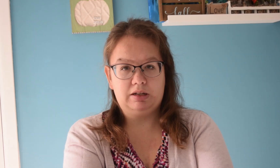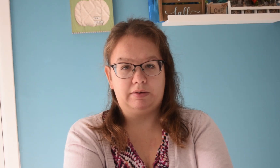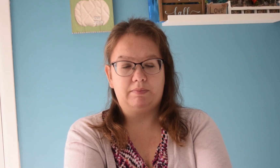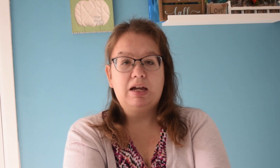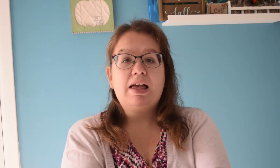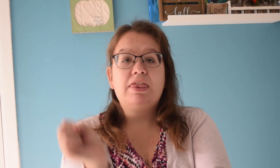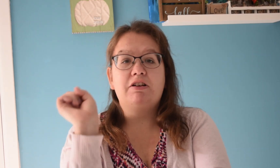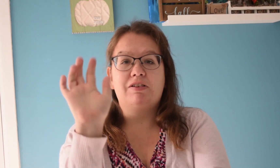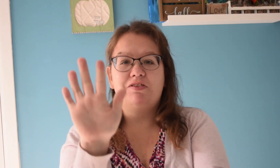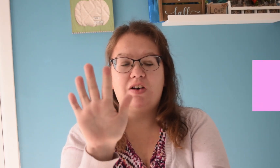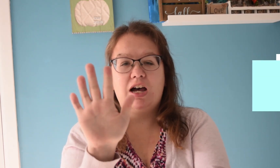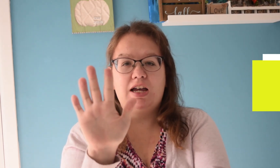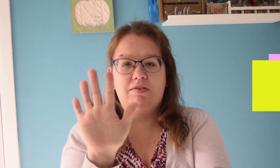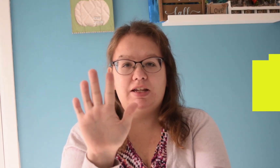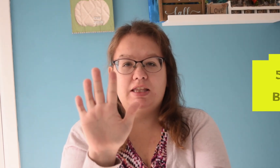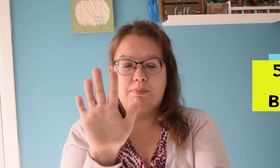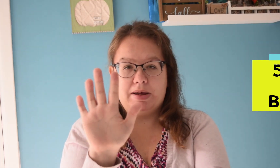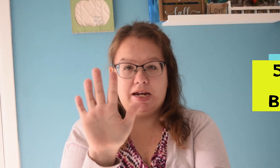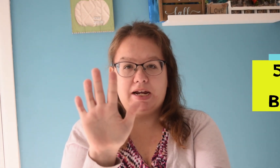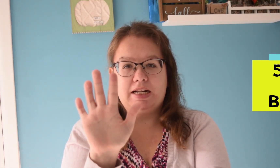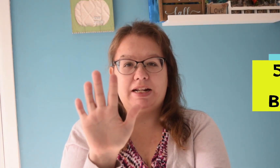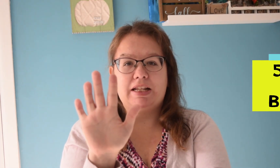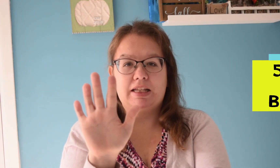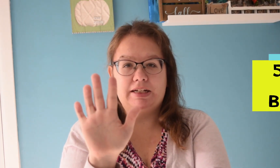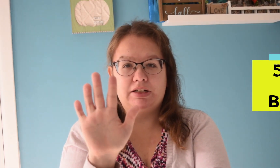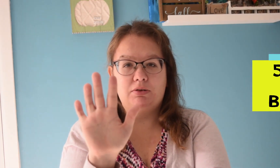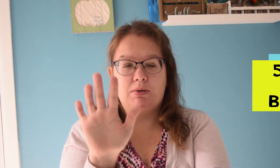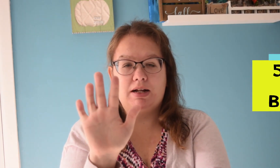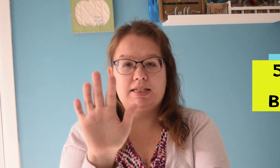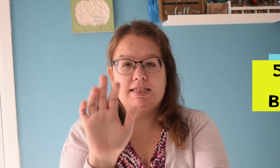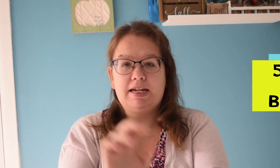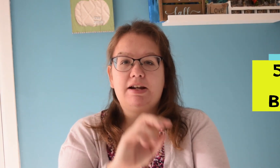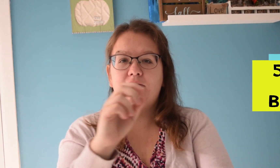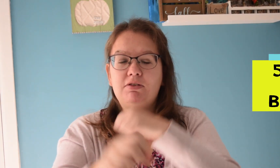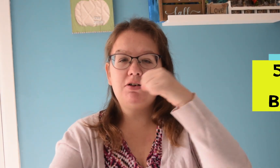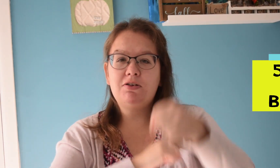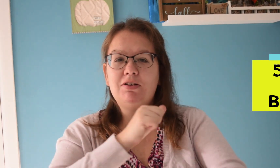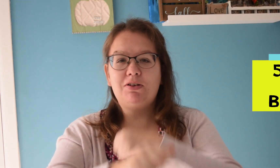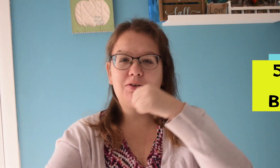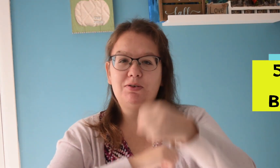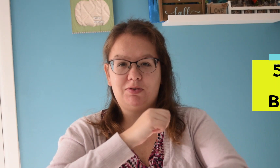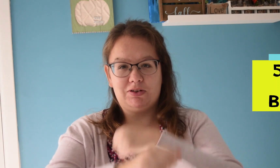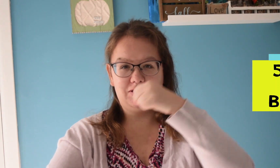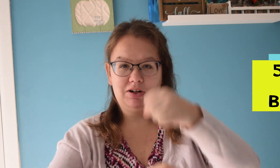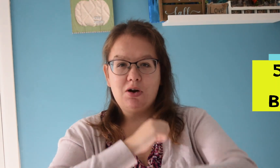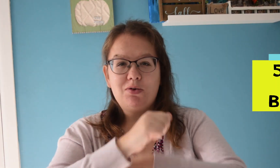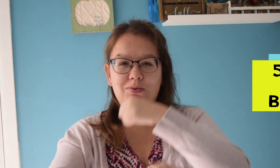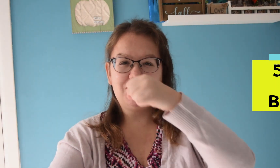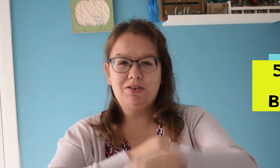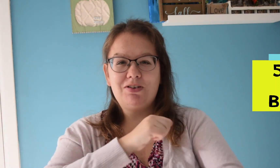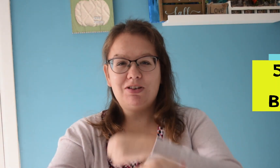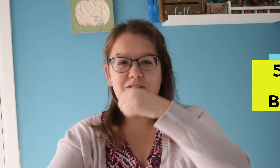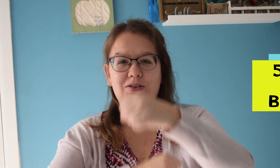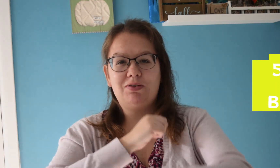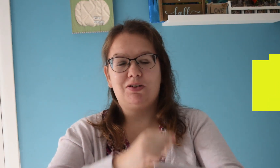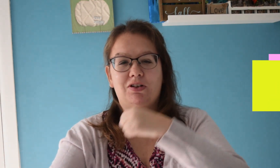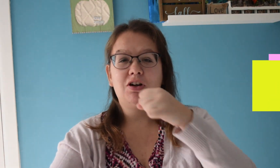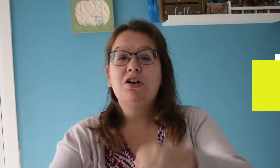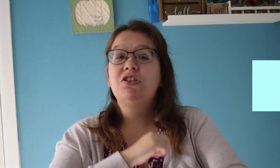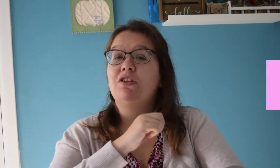There were five in the bed, and the little one said, roll over, roll over. So